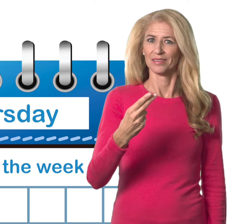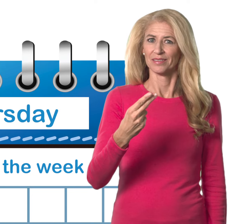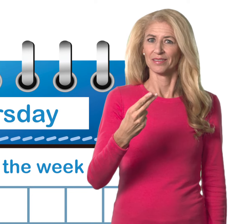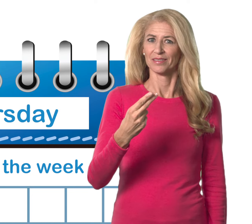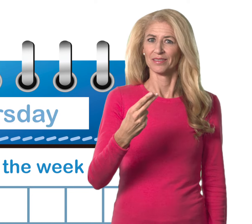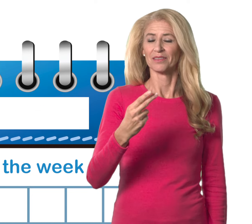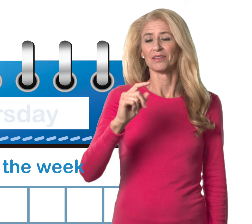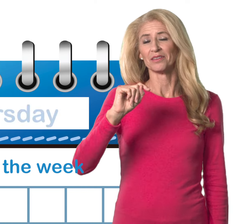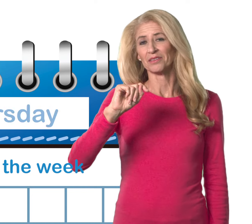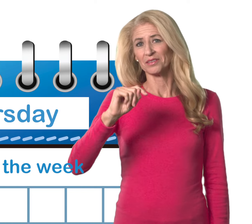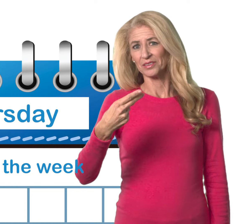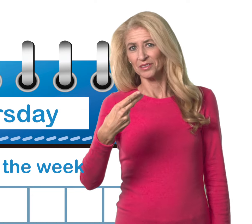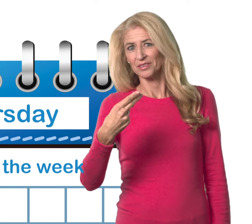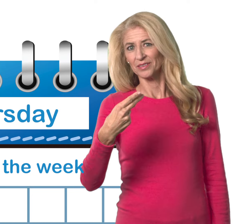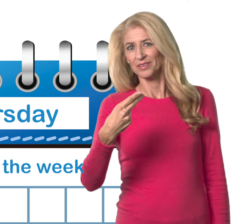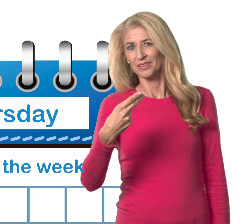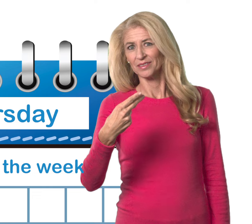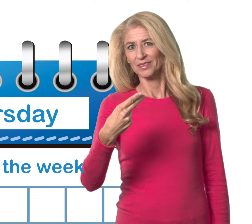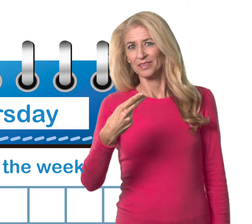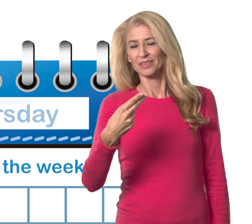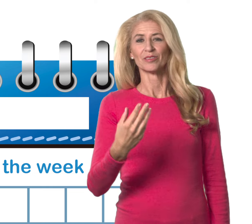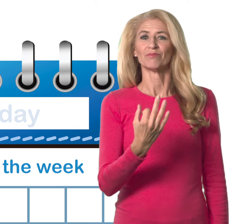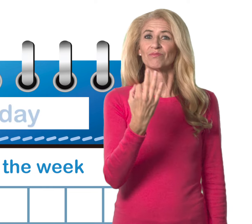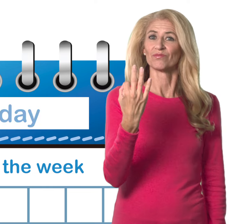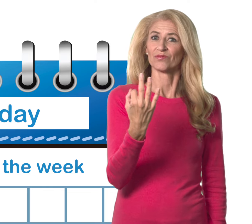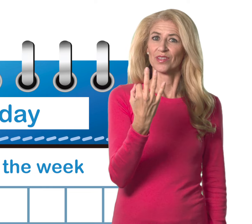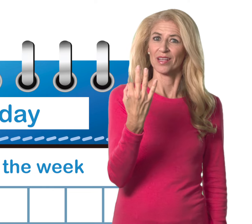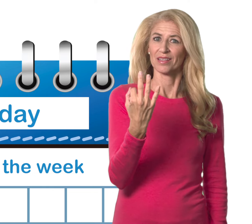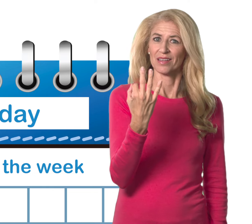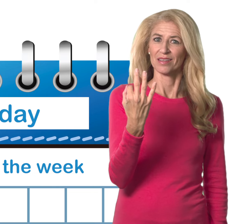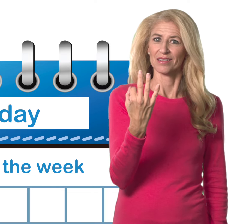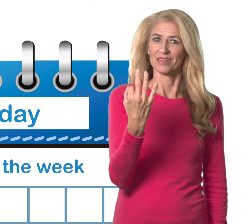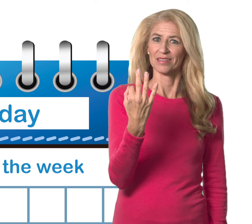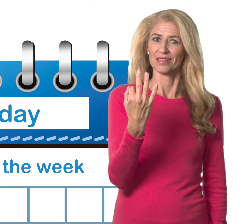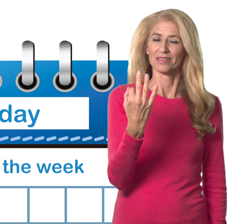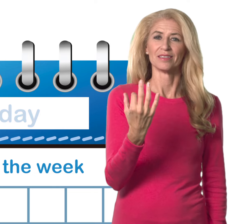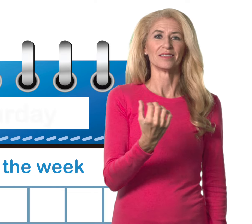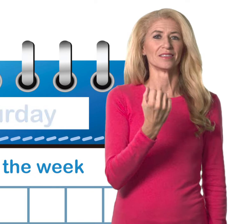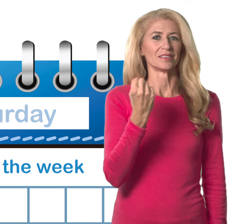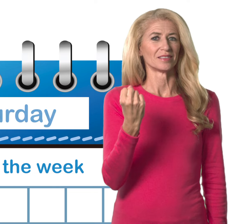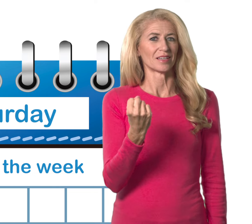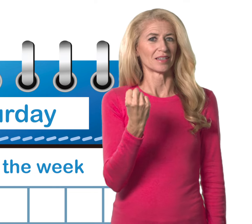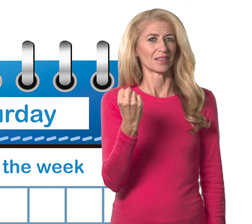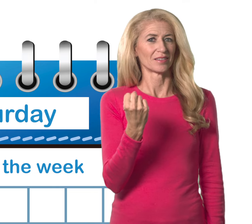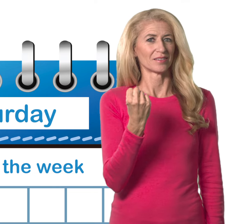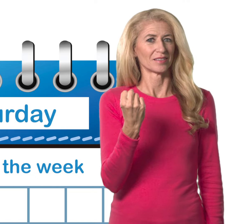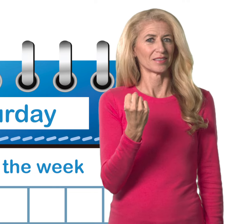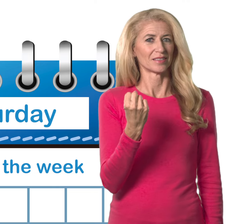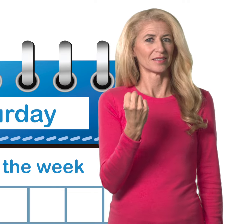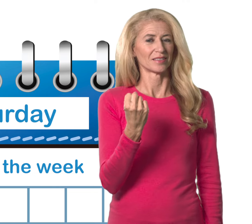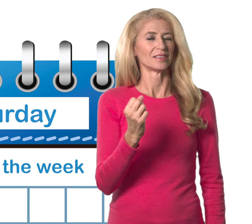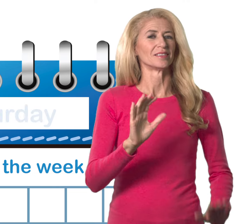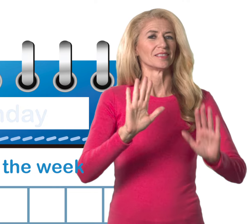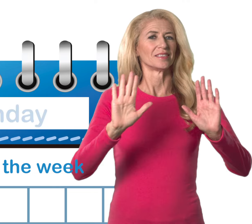also signed with a th, and Friday, Saturday, Sunday.